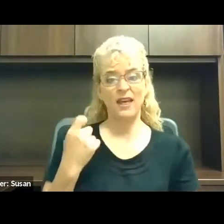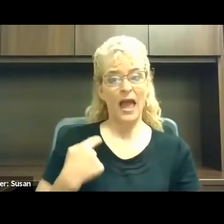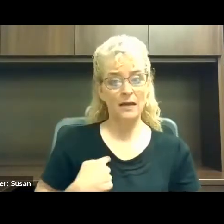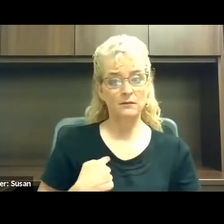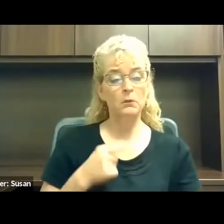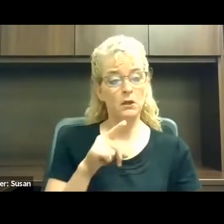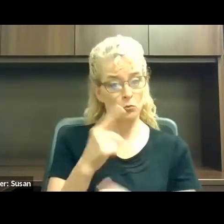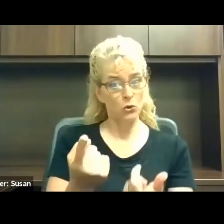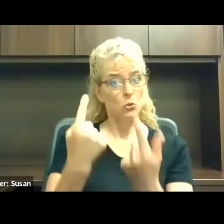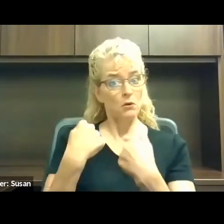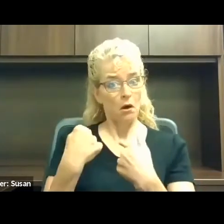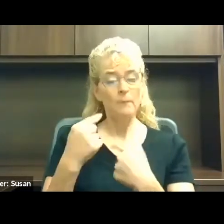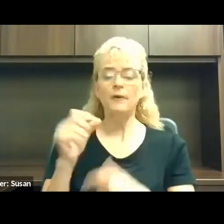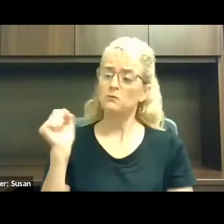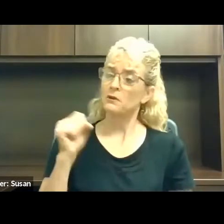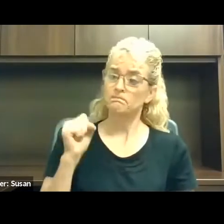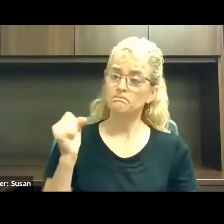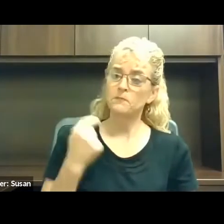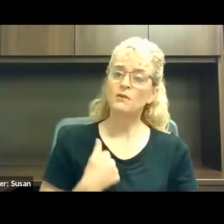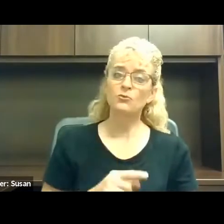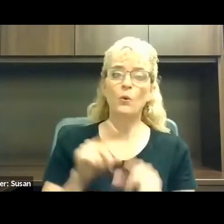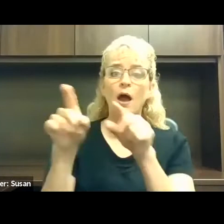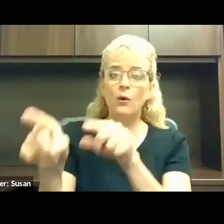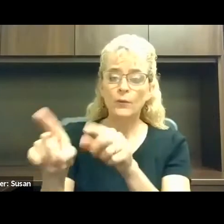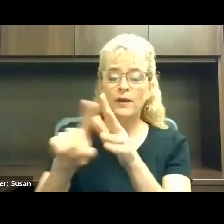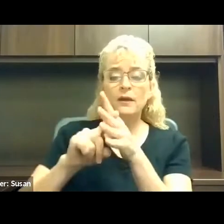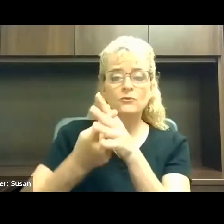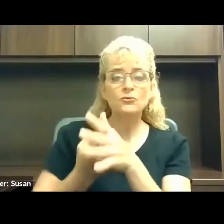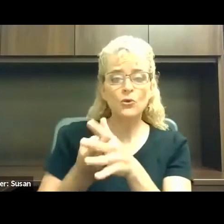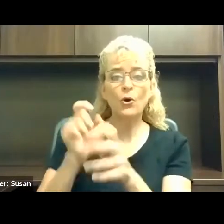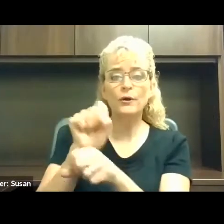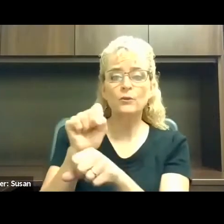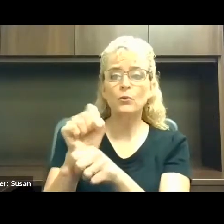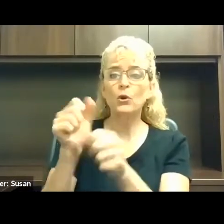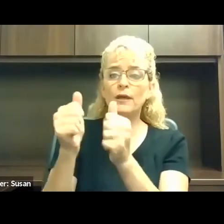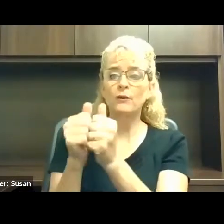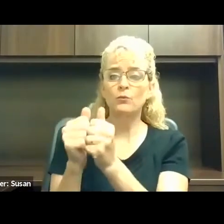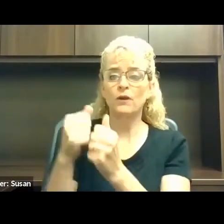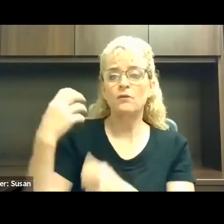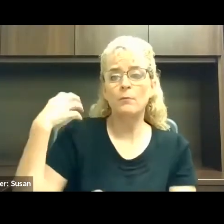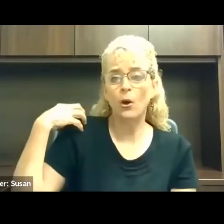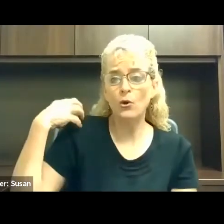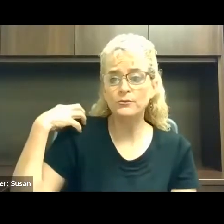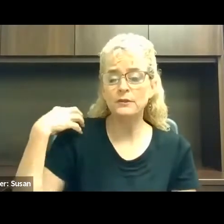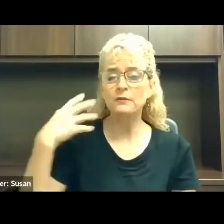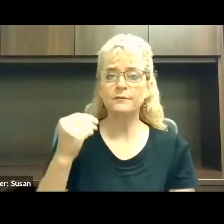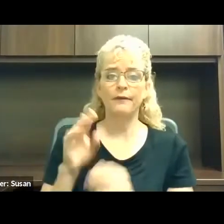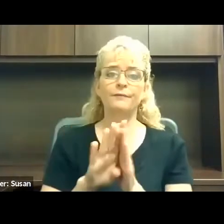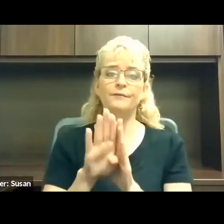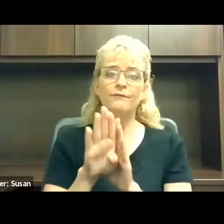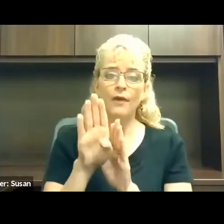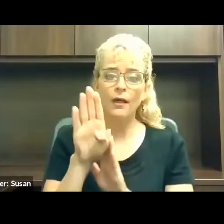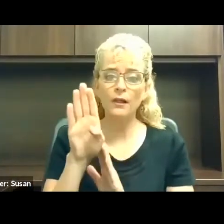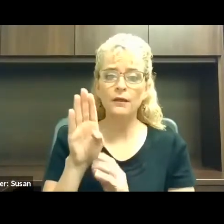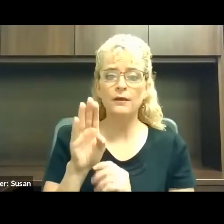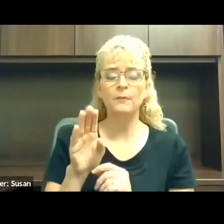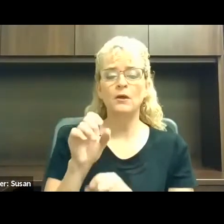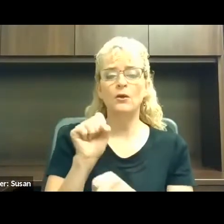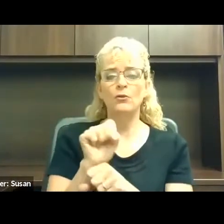started. And I started working more with employers, develop the, uh, windmill program, which